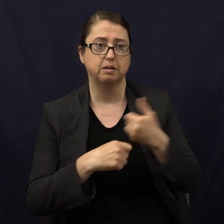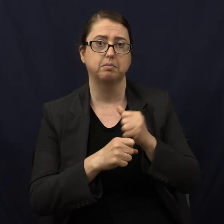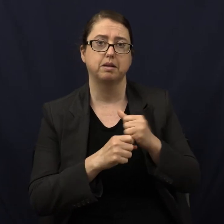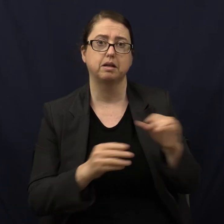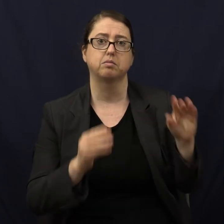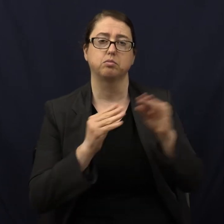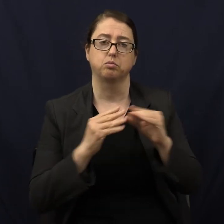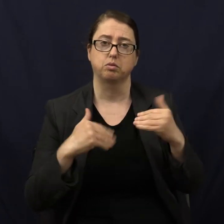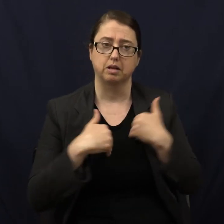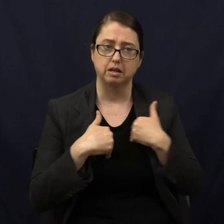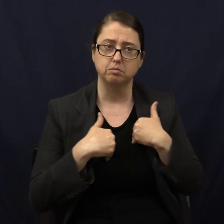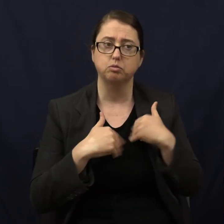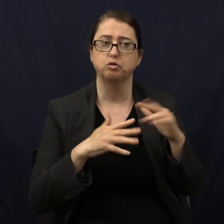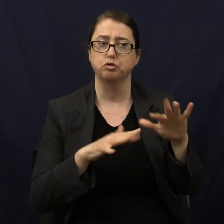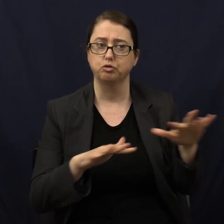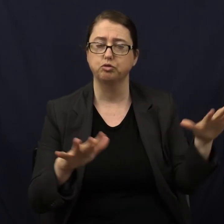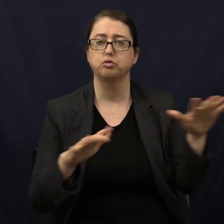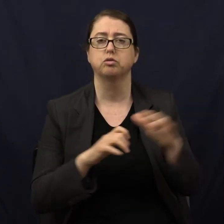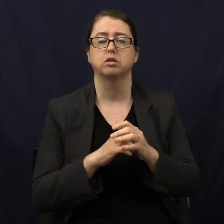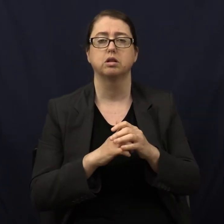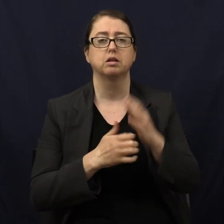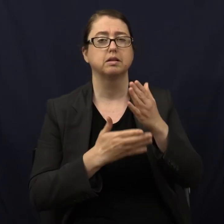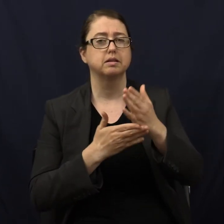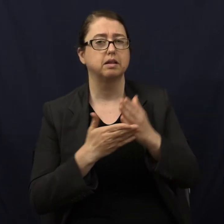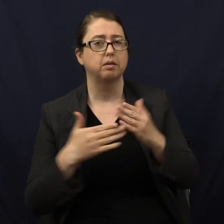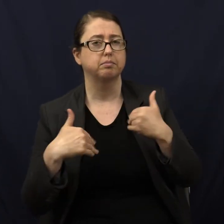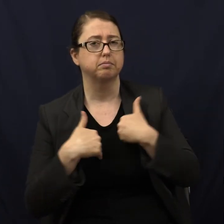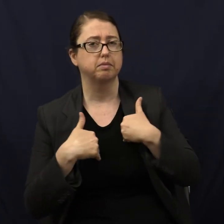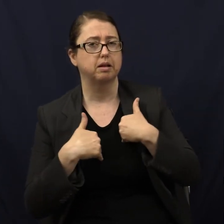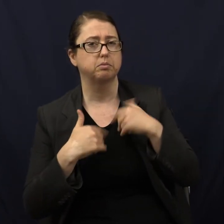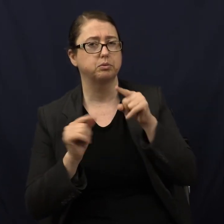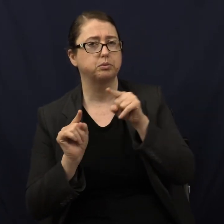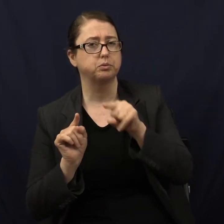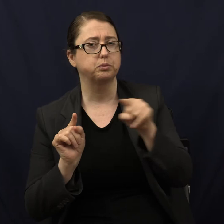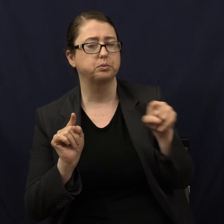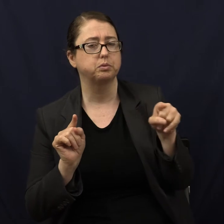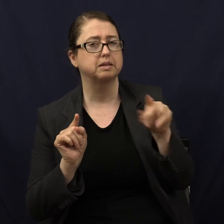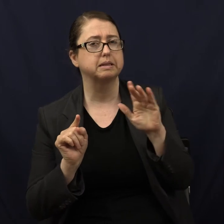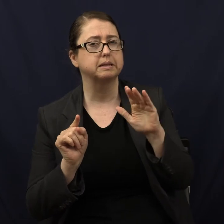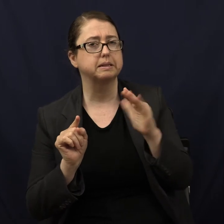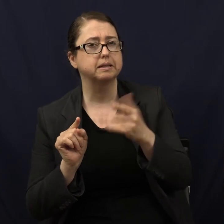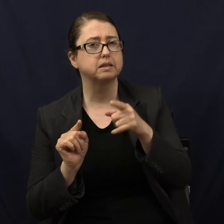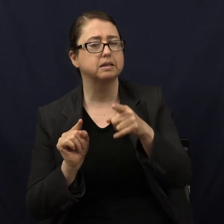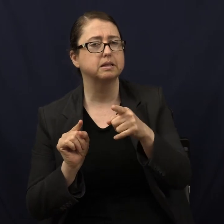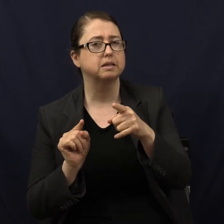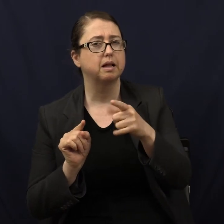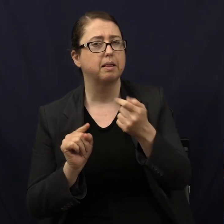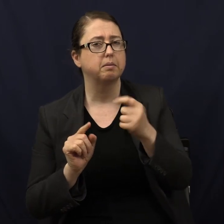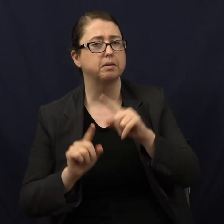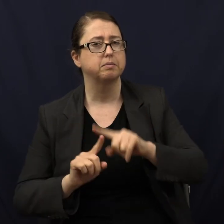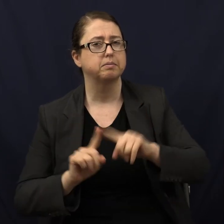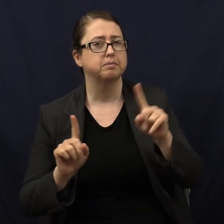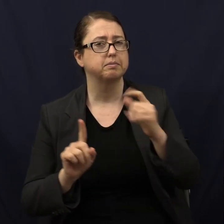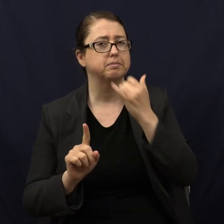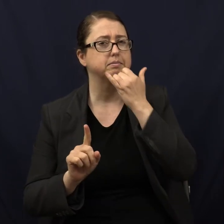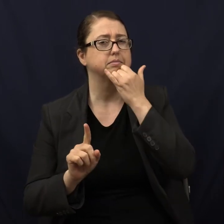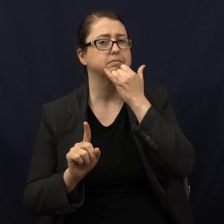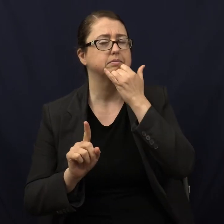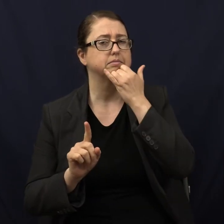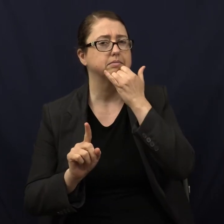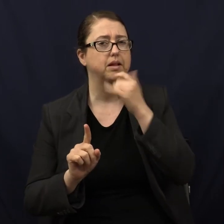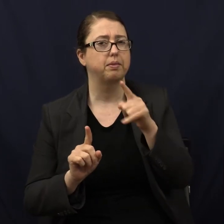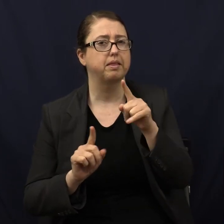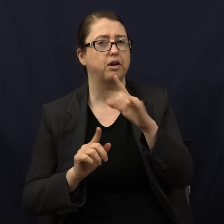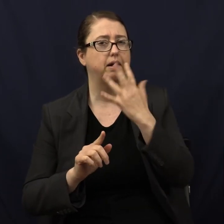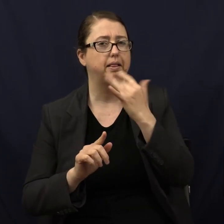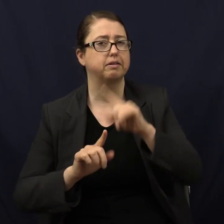And produce more animals, right? But some of these animals seem to be painted wrong to hide,